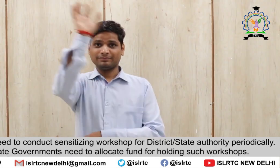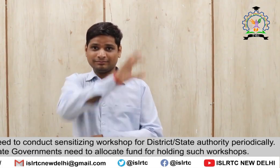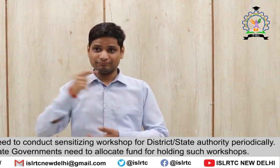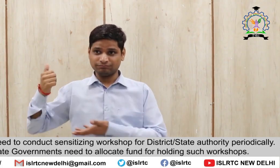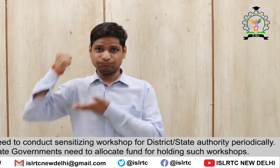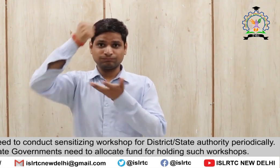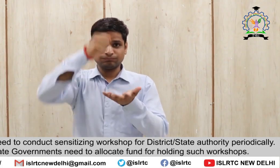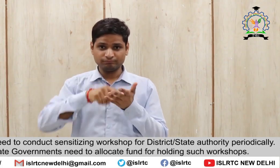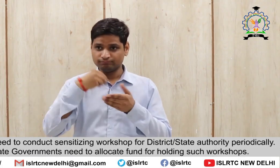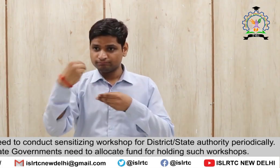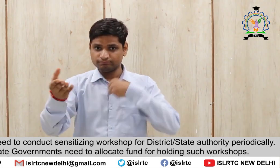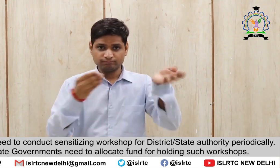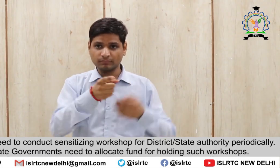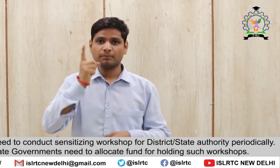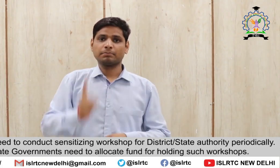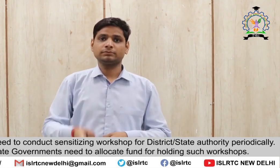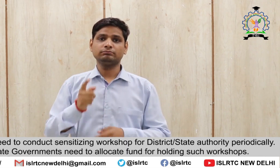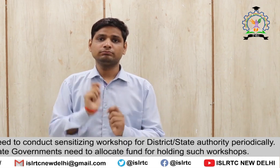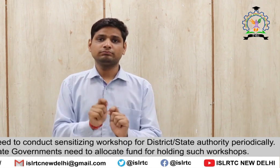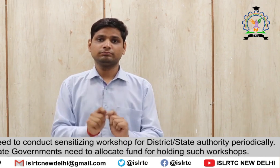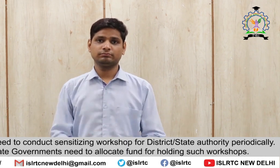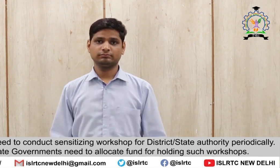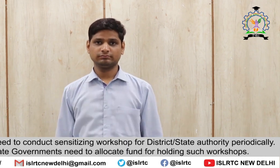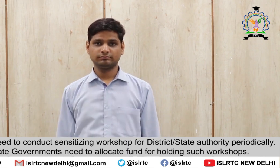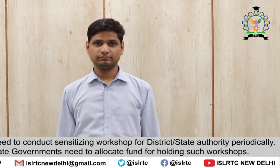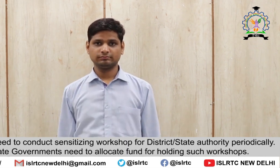The state governments Need to allocate fund For holding such workshops